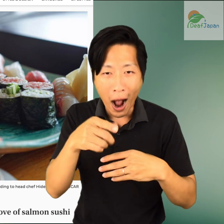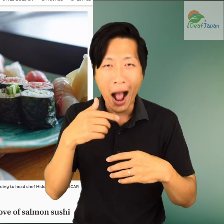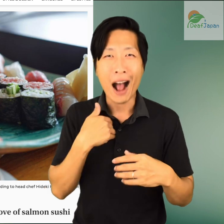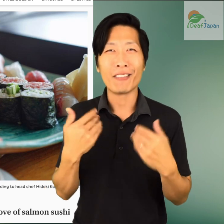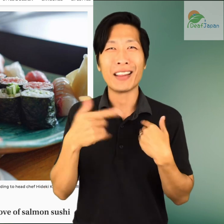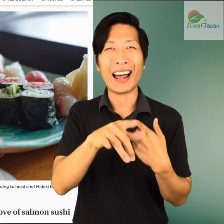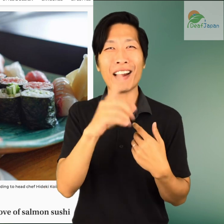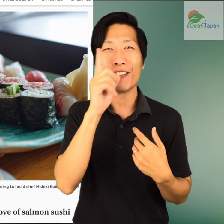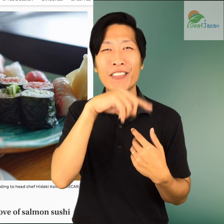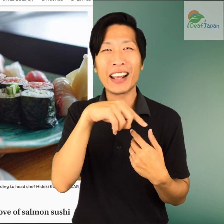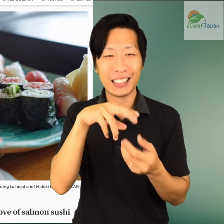windows.